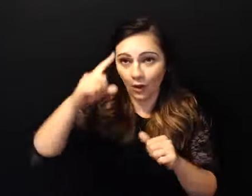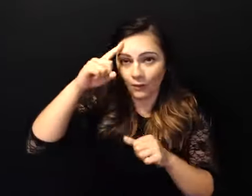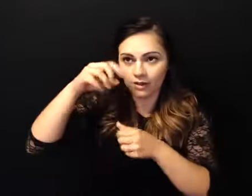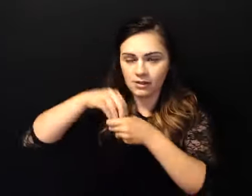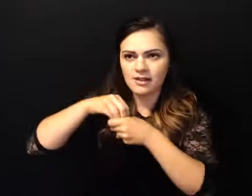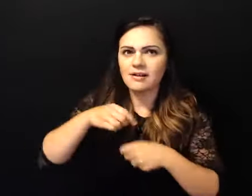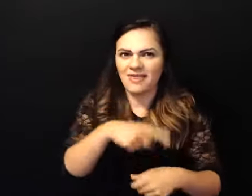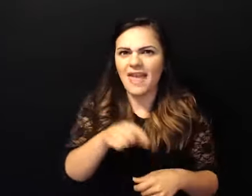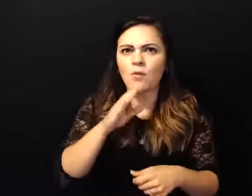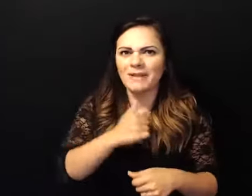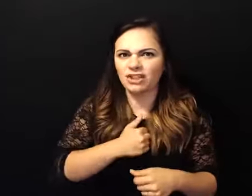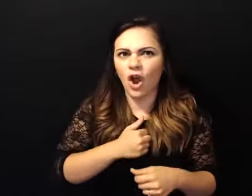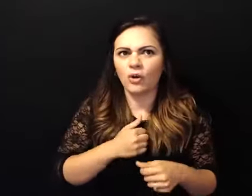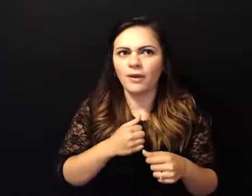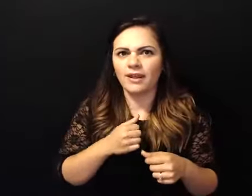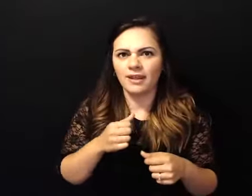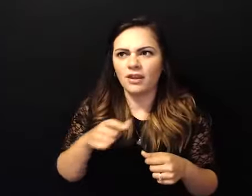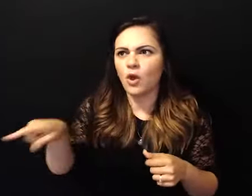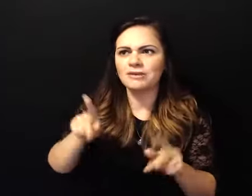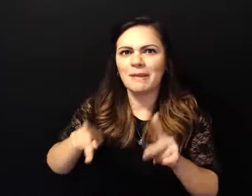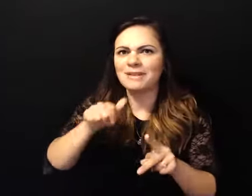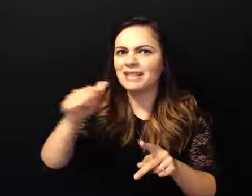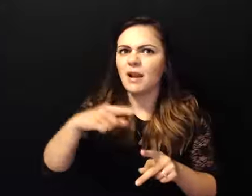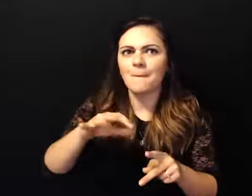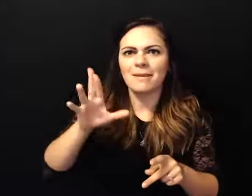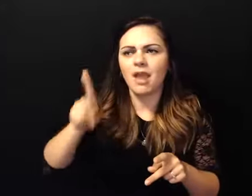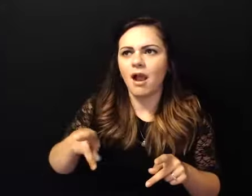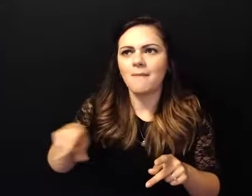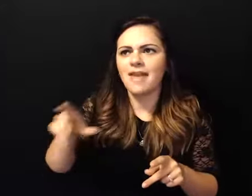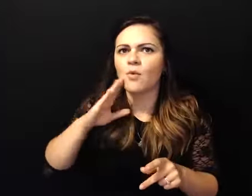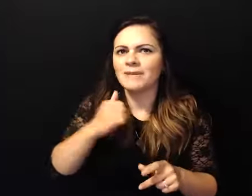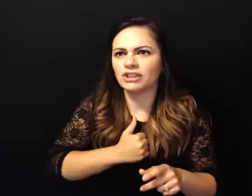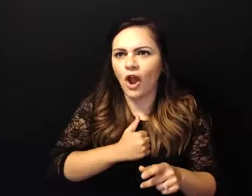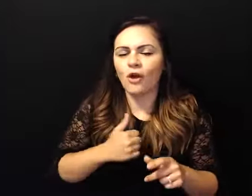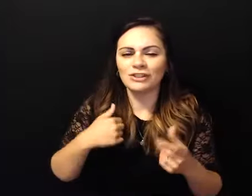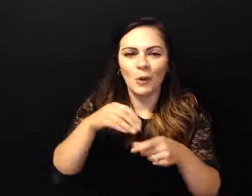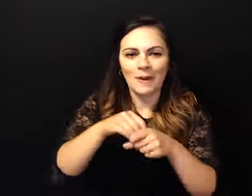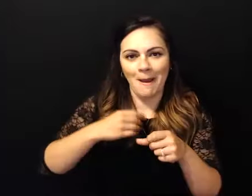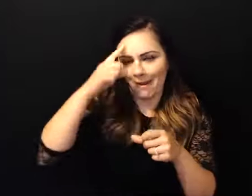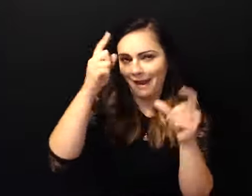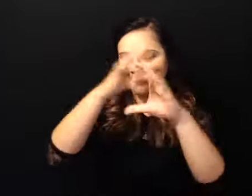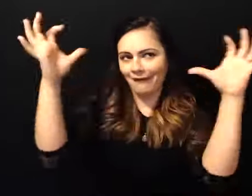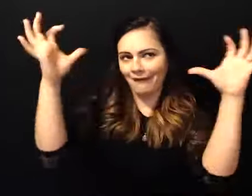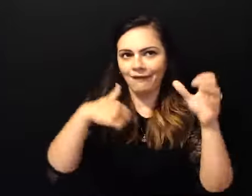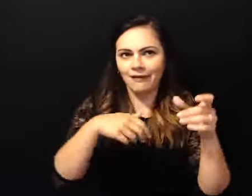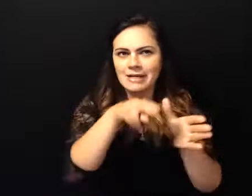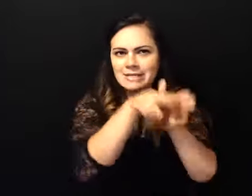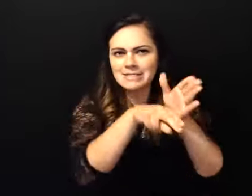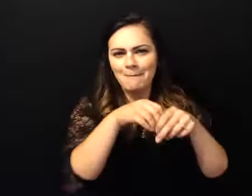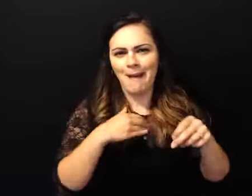eyes closed i'm imagining all this because i'm very imaginative dramatic imaginative whatever and i'm laying you know pretending